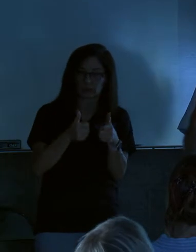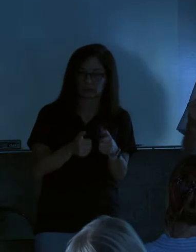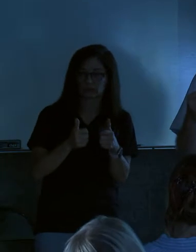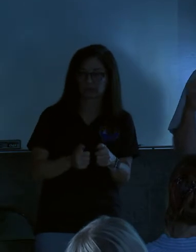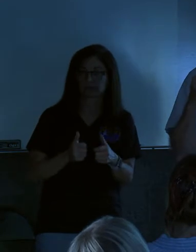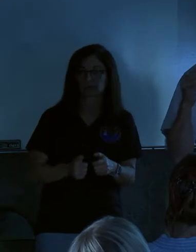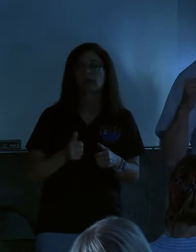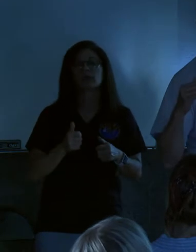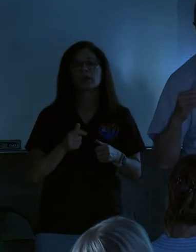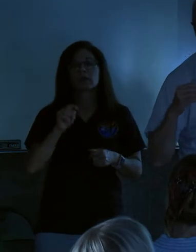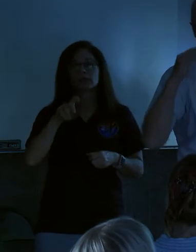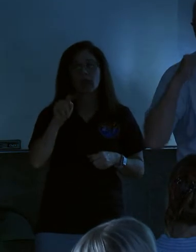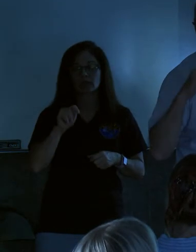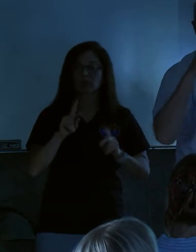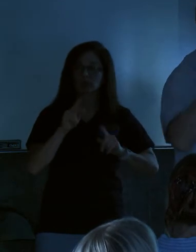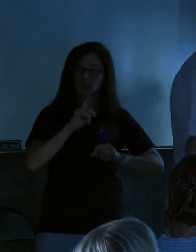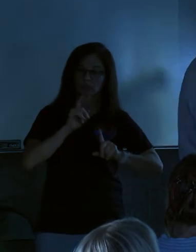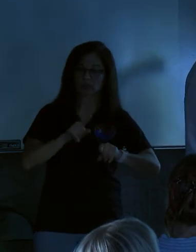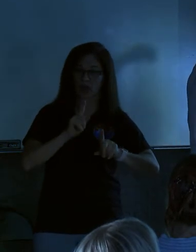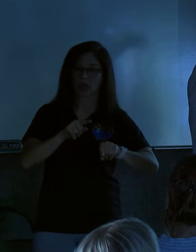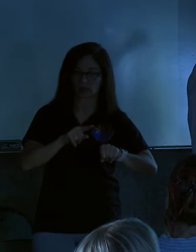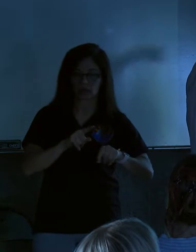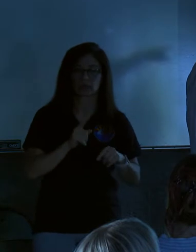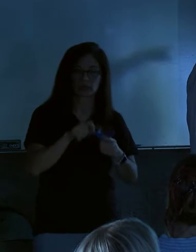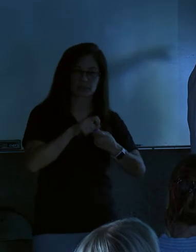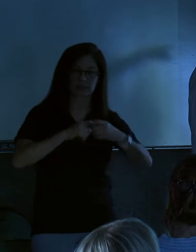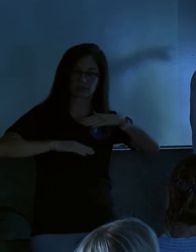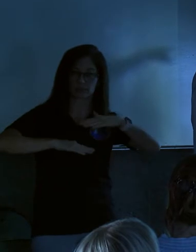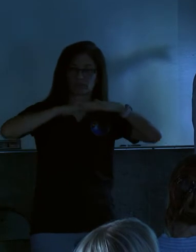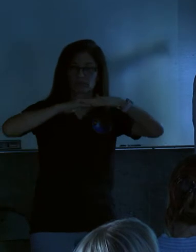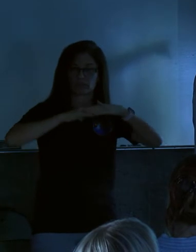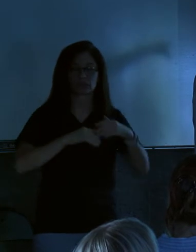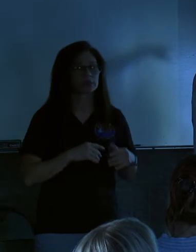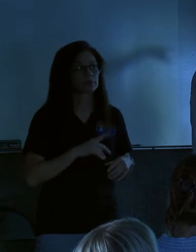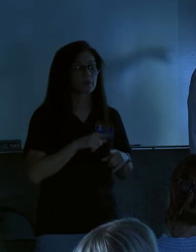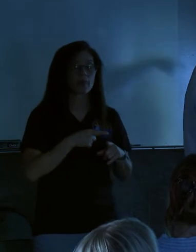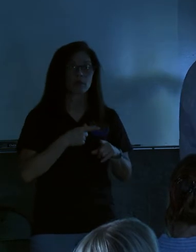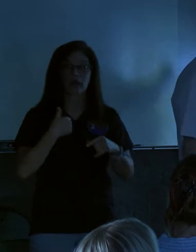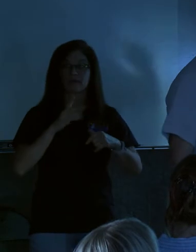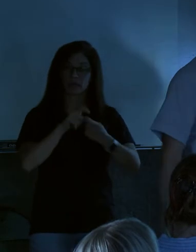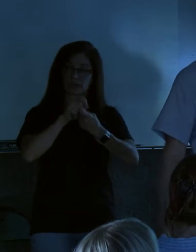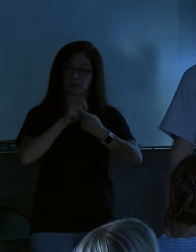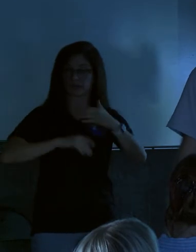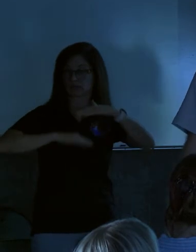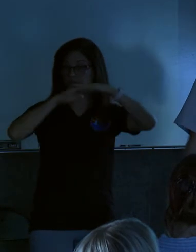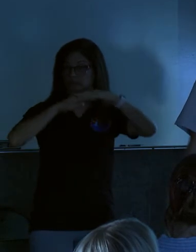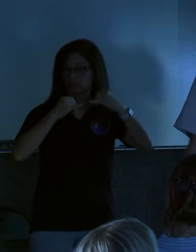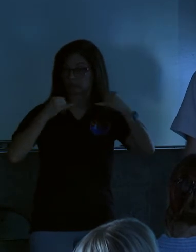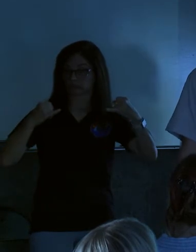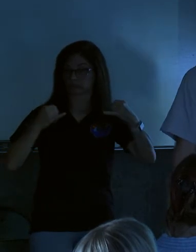and somebody's going to respond at a certain threshold. When we hit that designated threshold, we